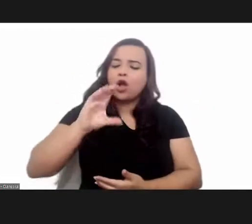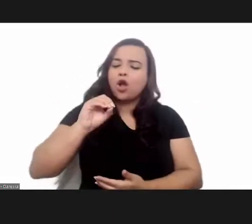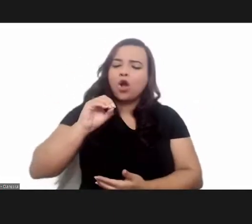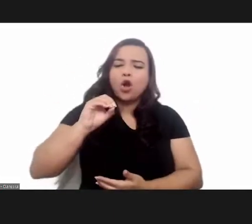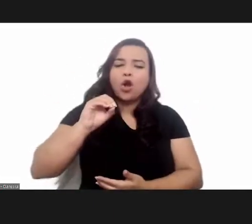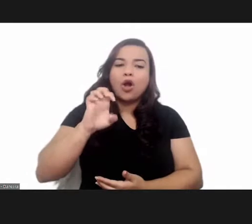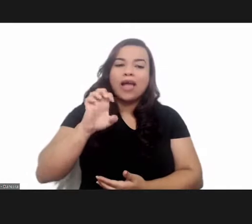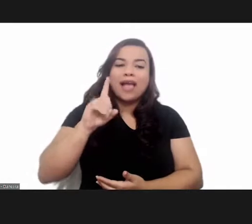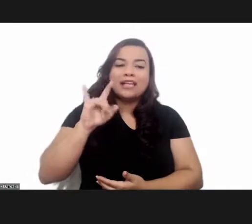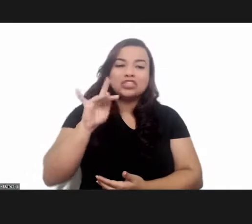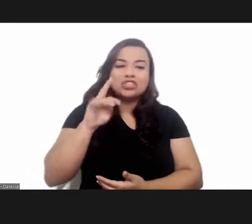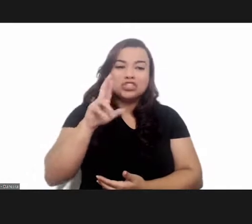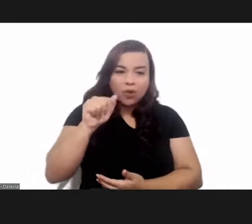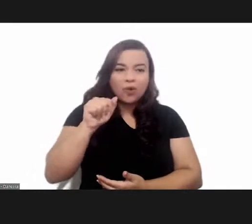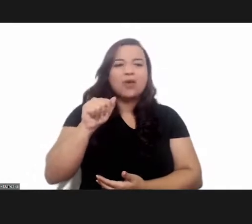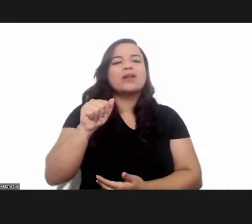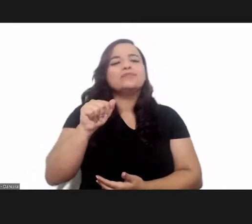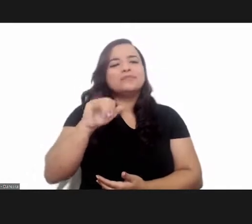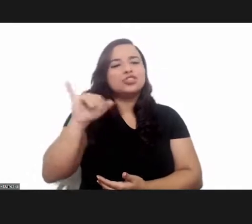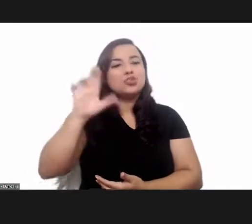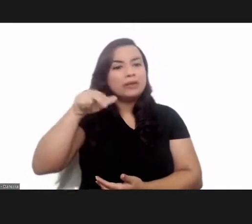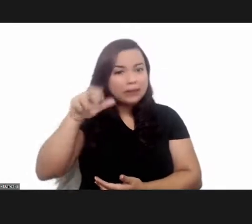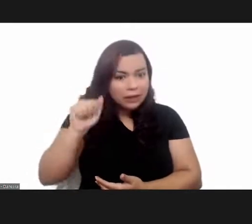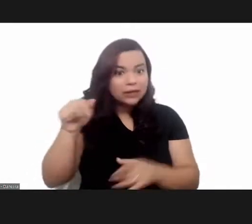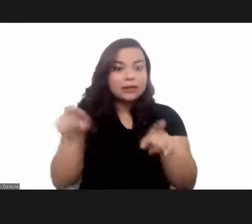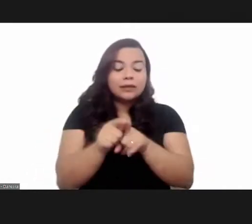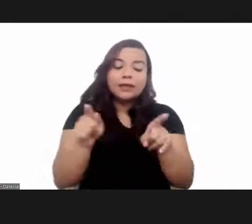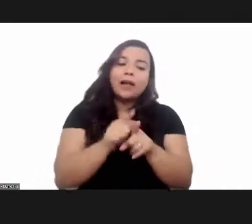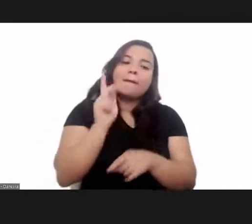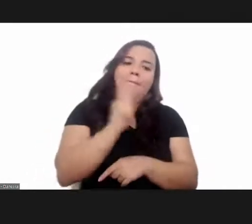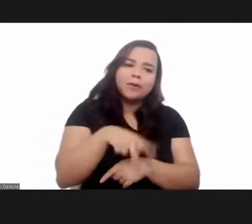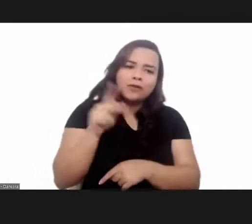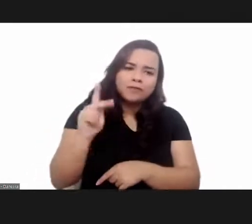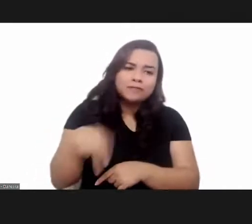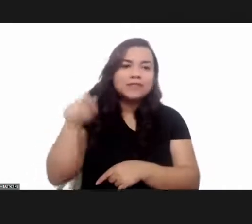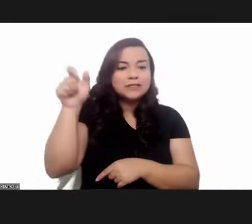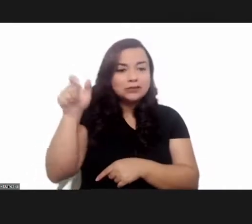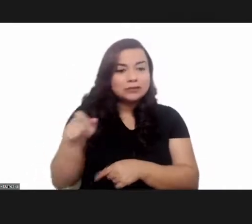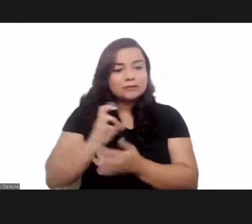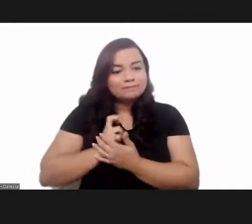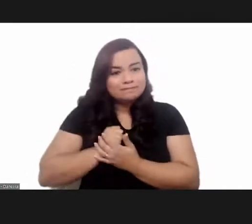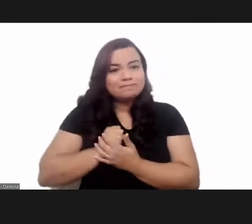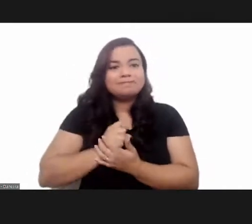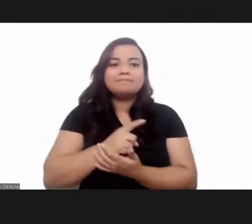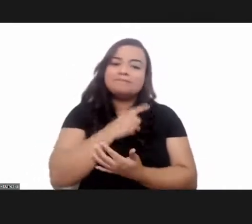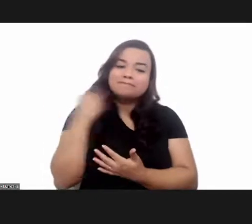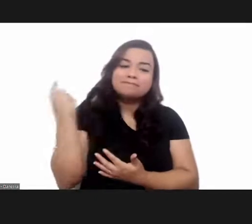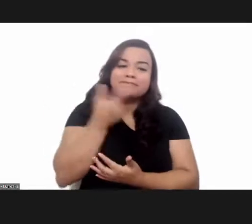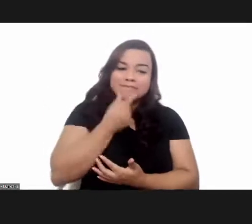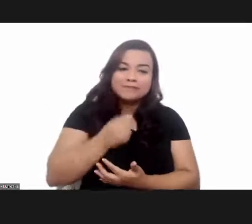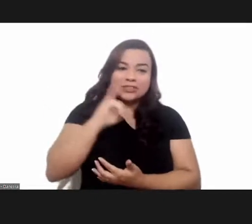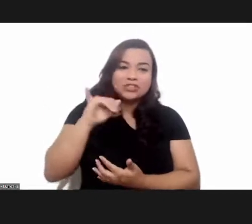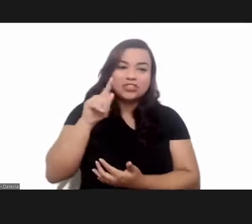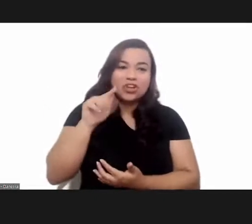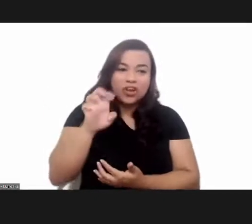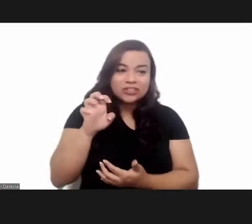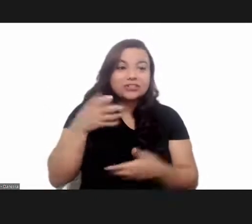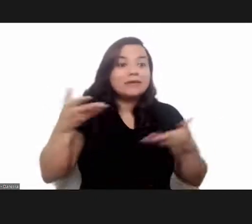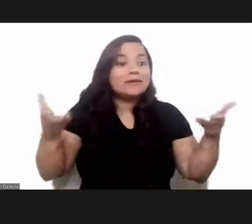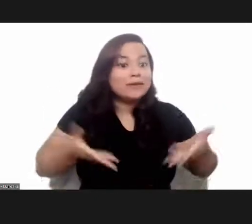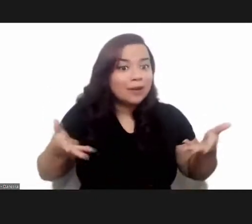Juliana Mendez, our love Georges Escorre, the professor. And now